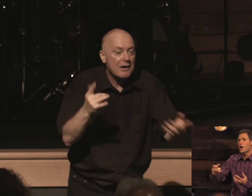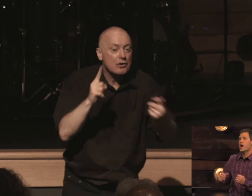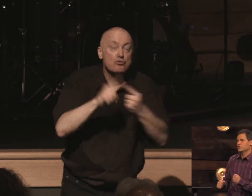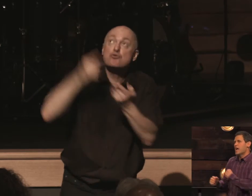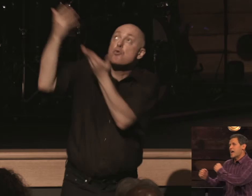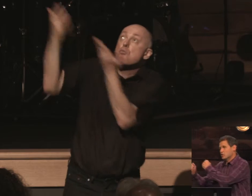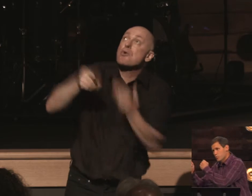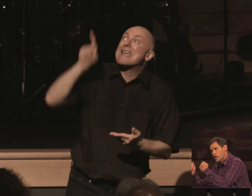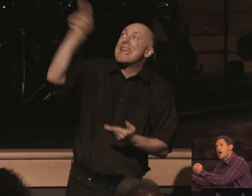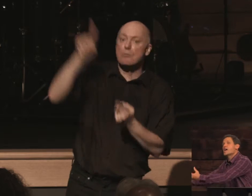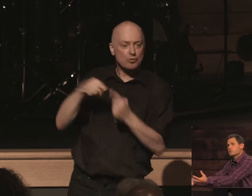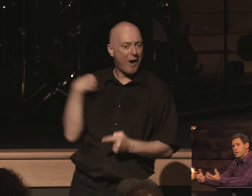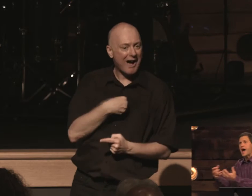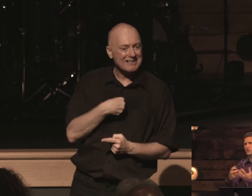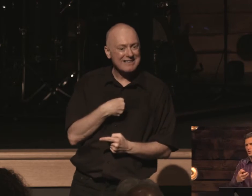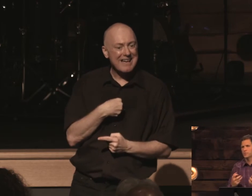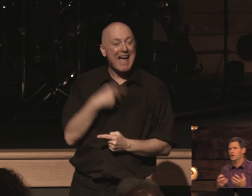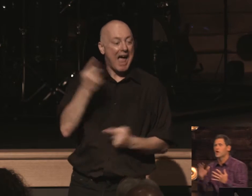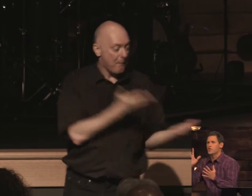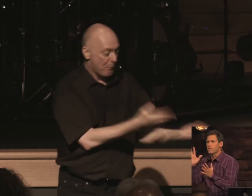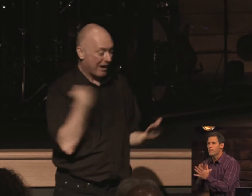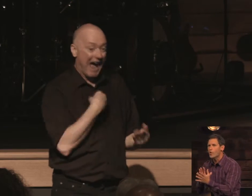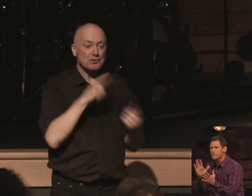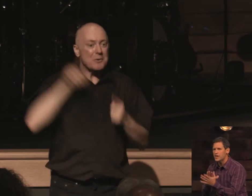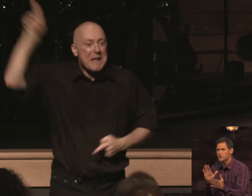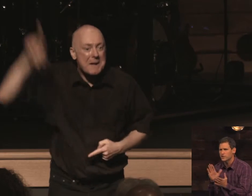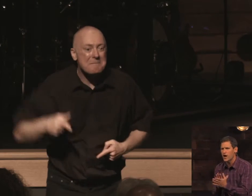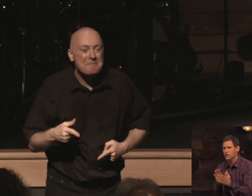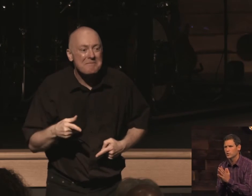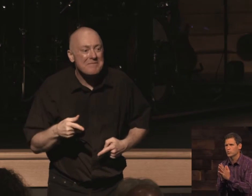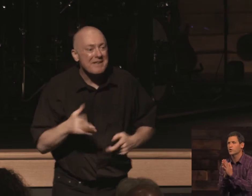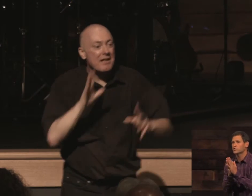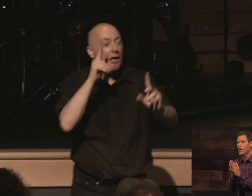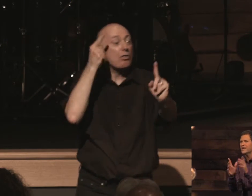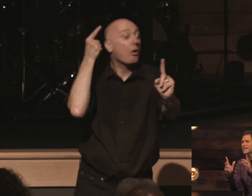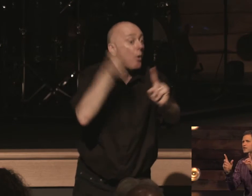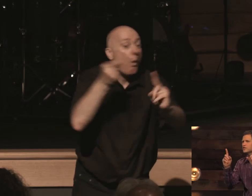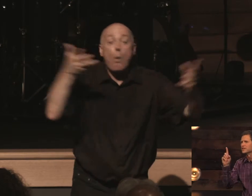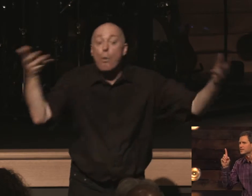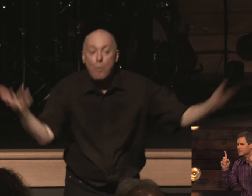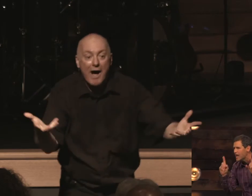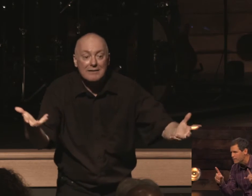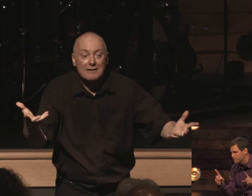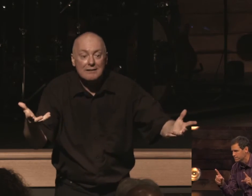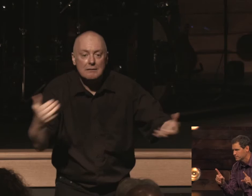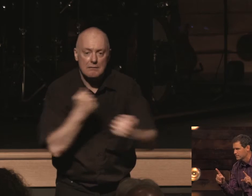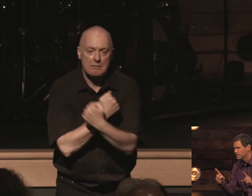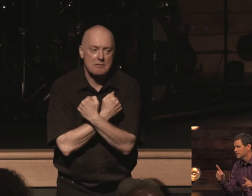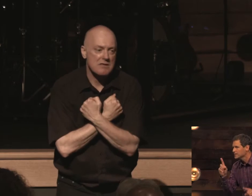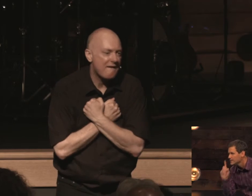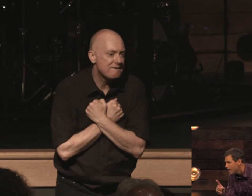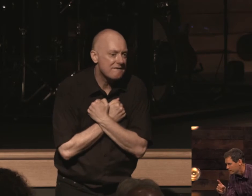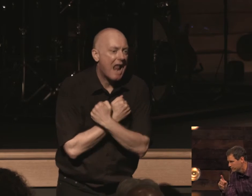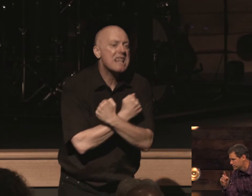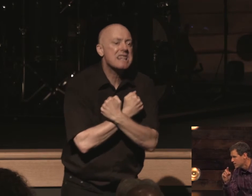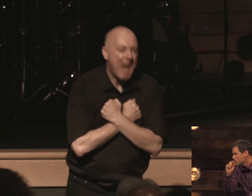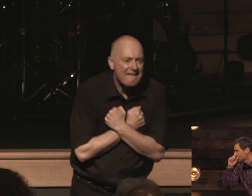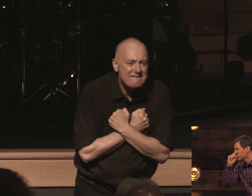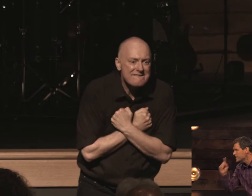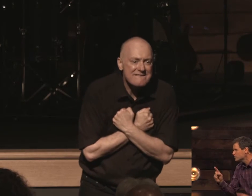us and to bring us back to himself the motivation of god through his word is what is love love the reason